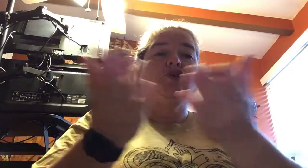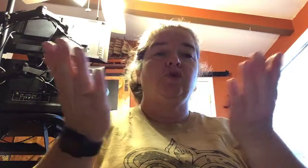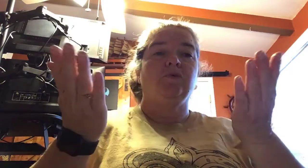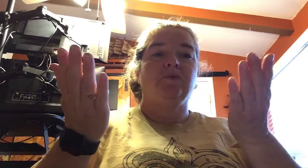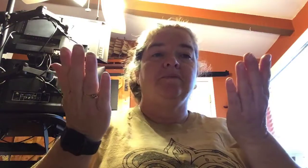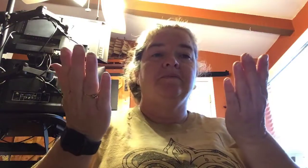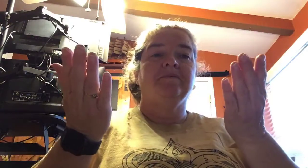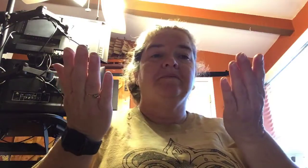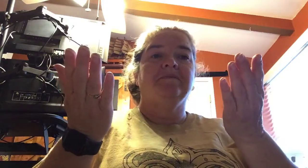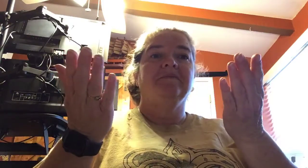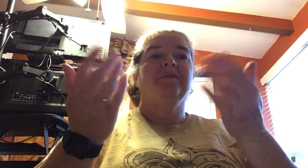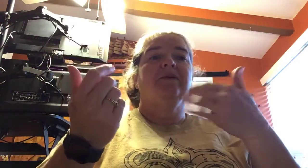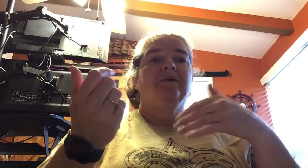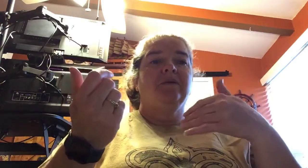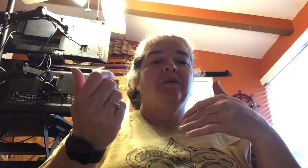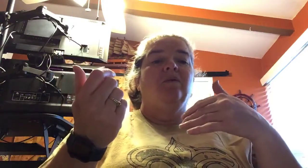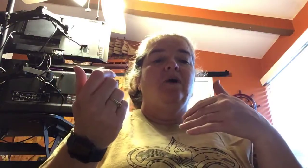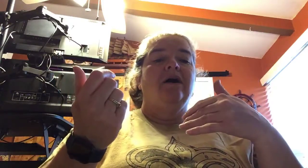you. Wow.